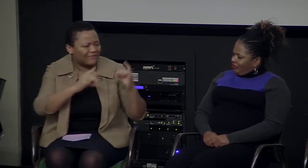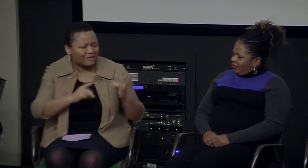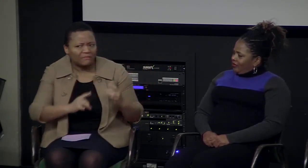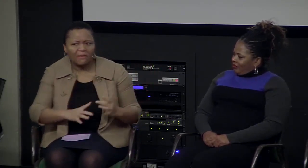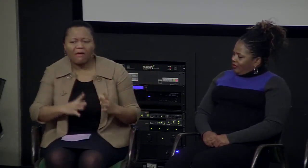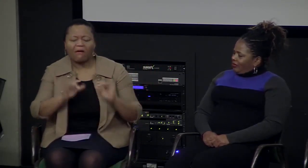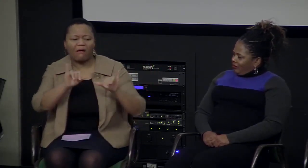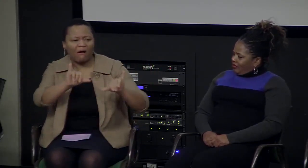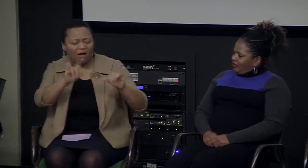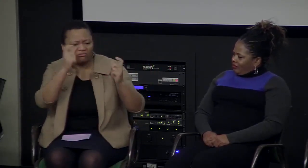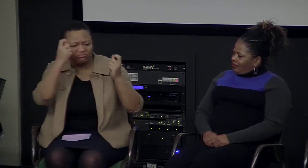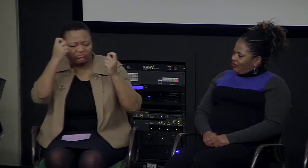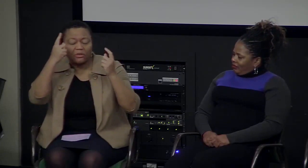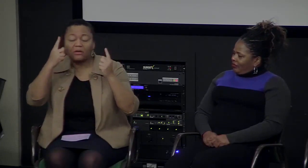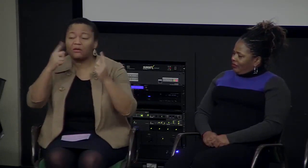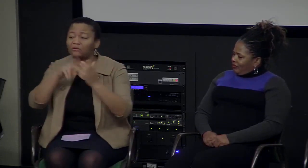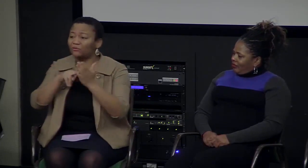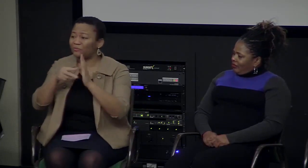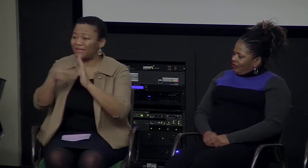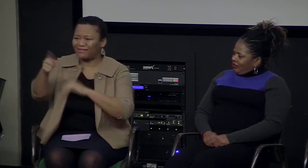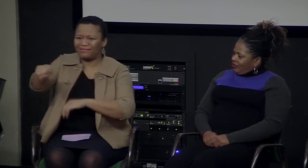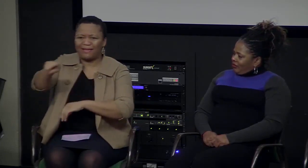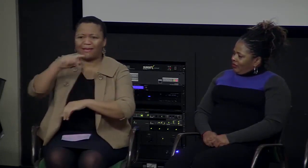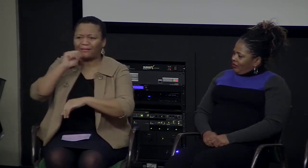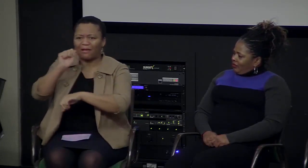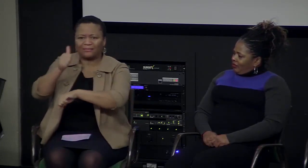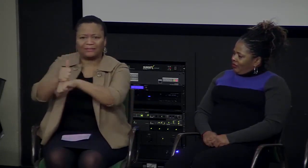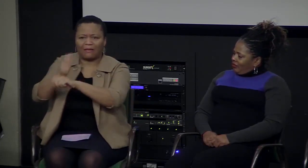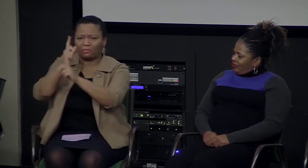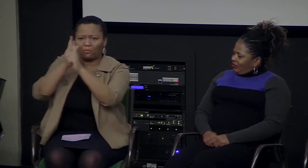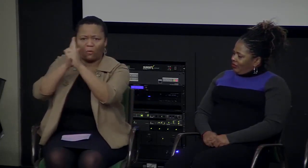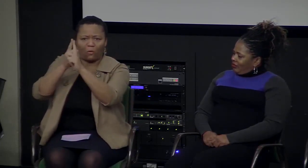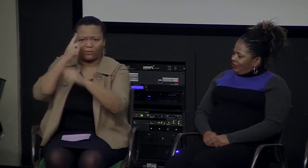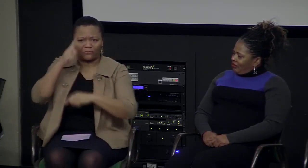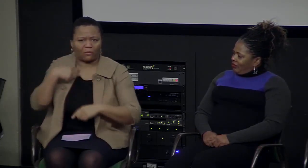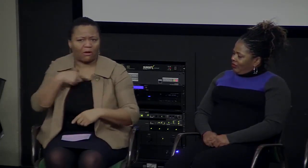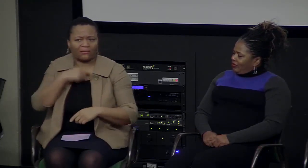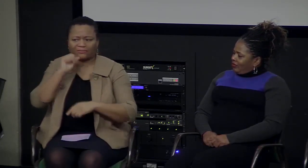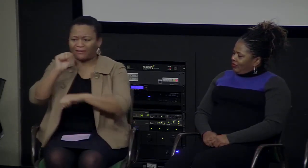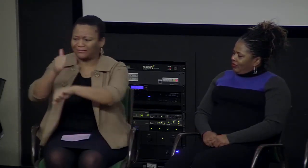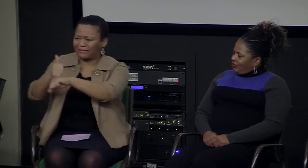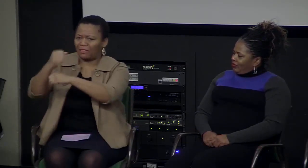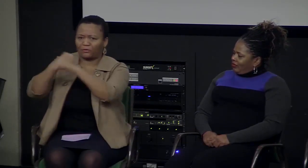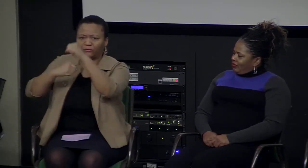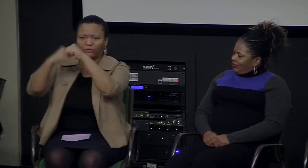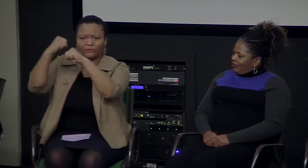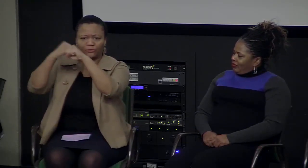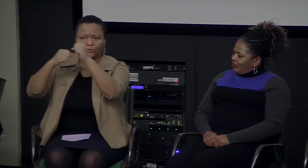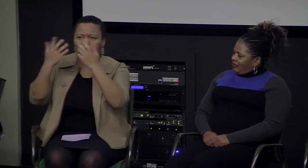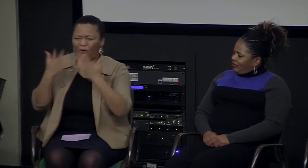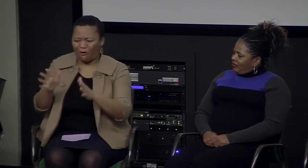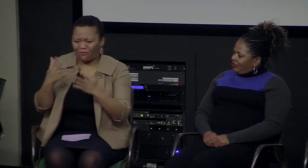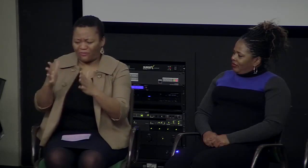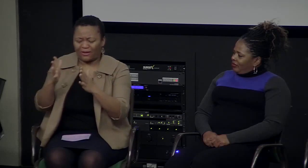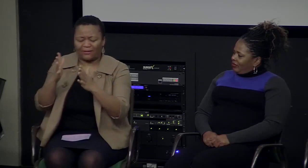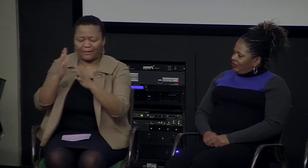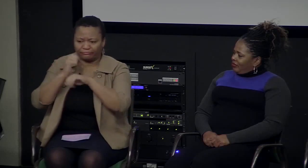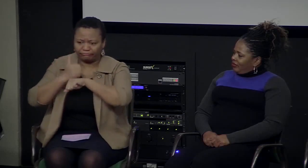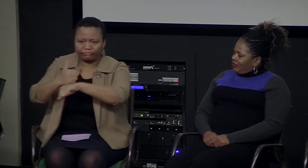ourselves. were not asking the liaison to help us develop those. That's something that we did as a group but they would come in and work in their specialty area. So